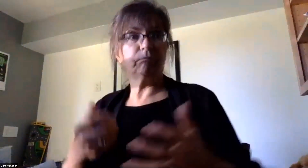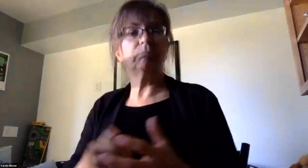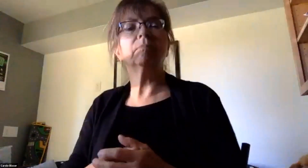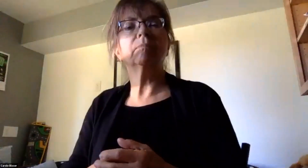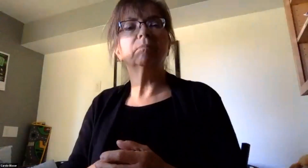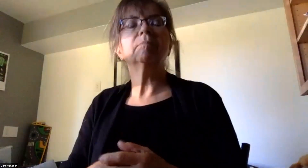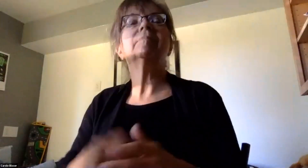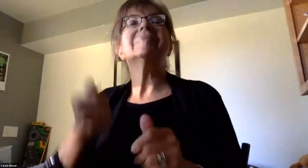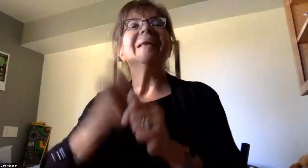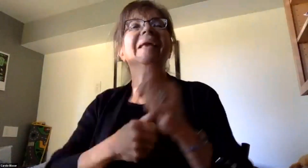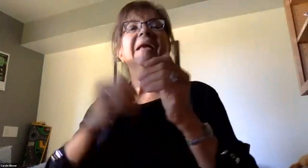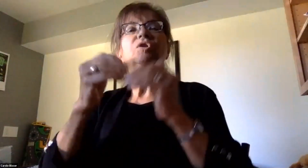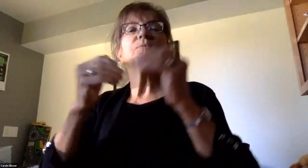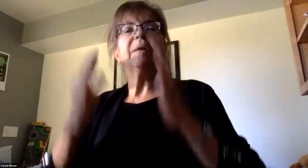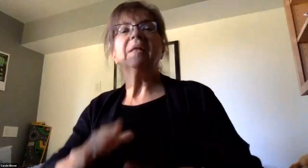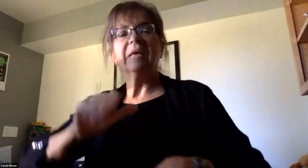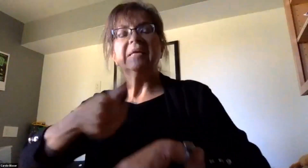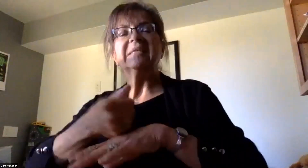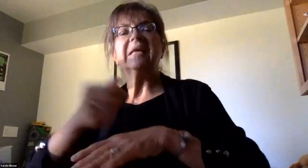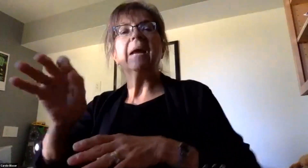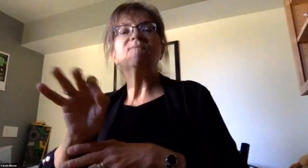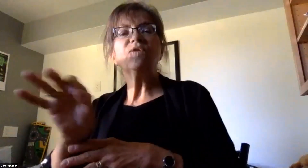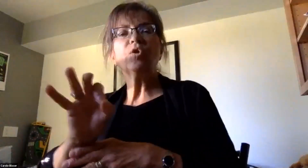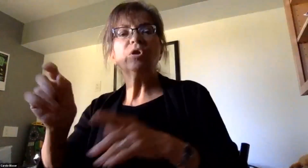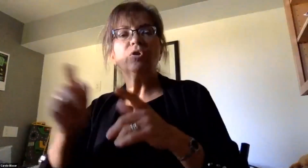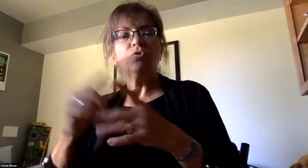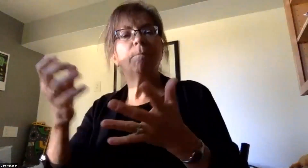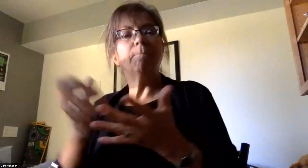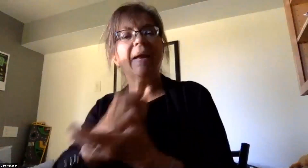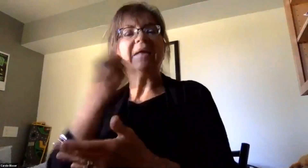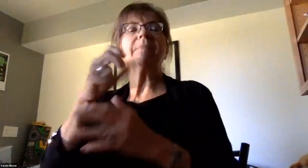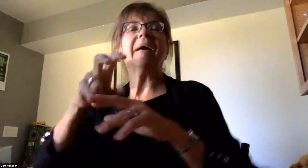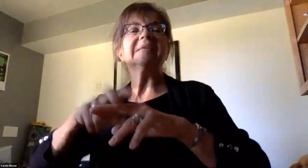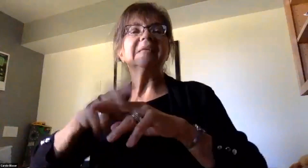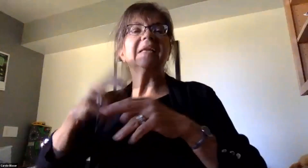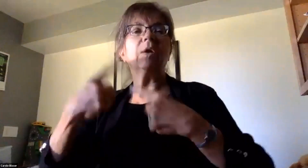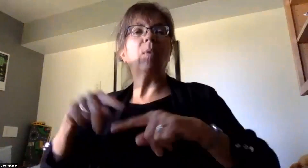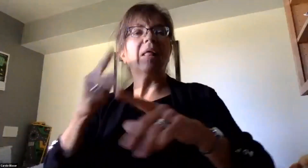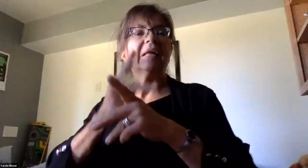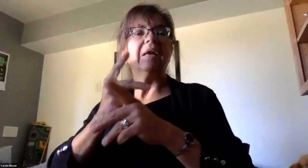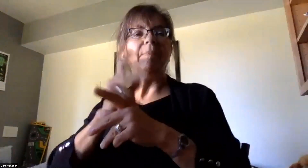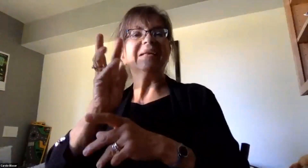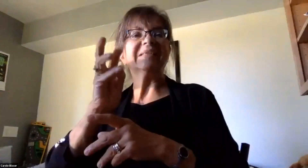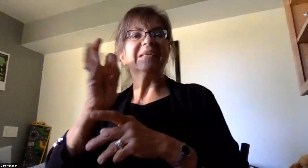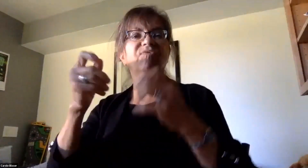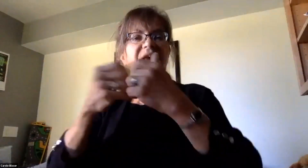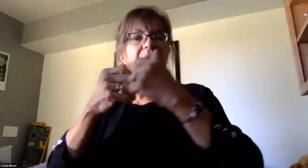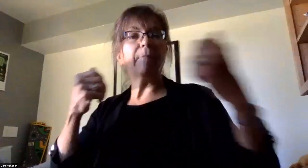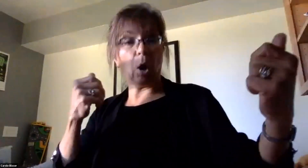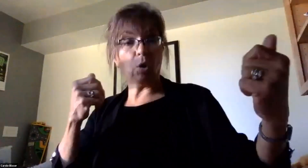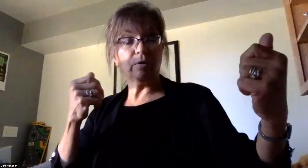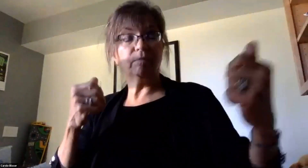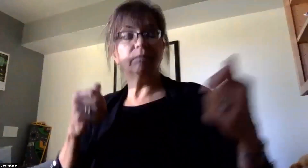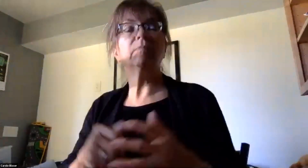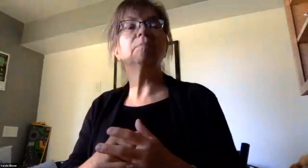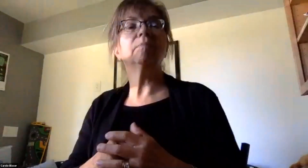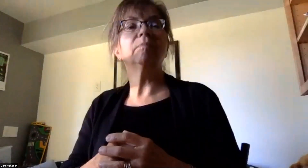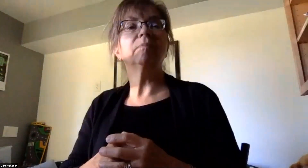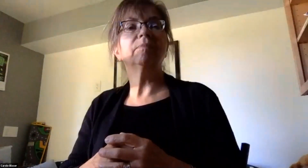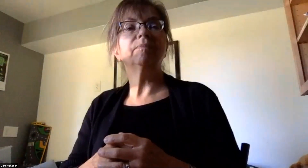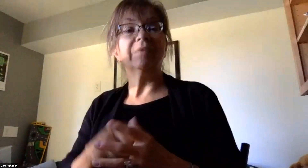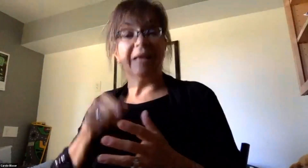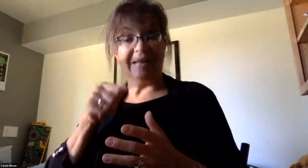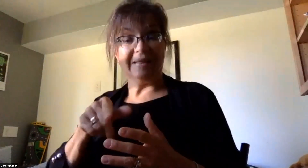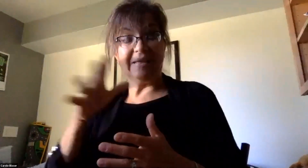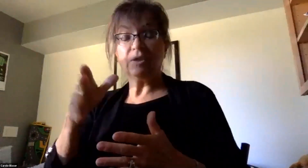Each building is laying out furniture to maximize student seating while still maintaining six feet of social distancing in all directions. This will